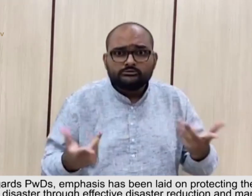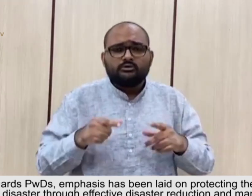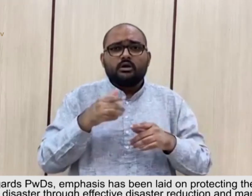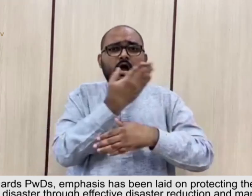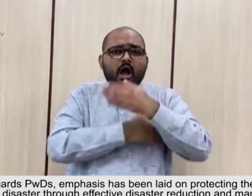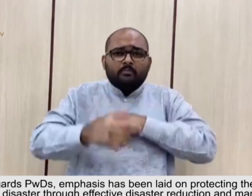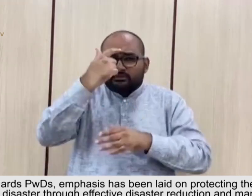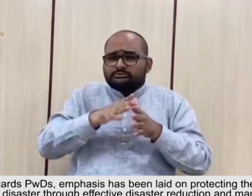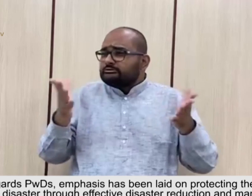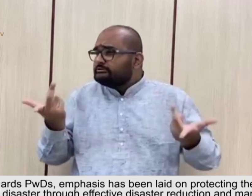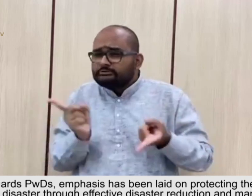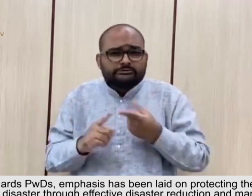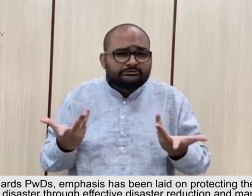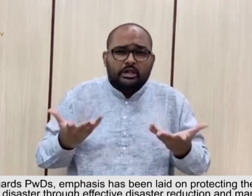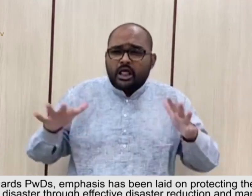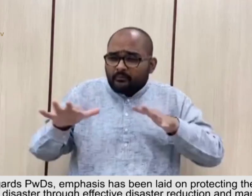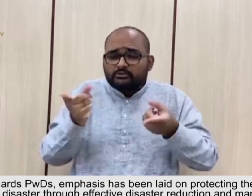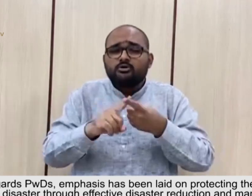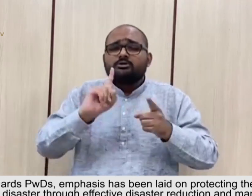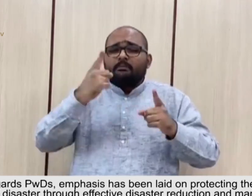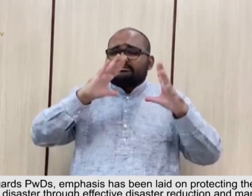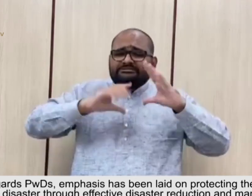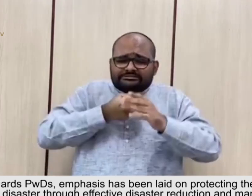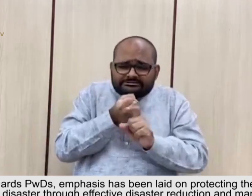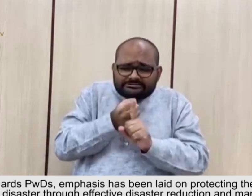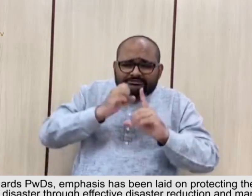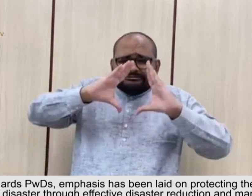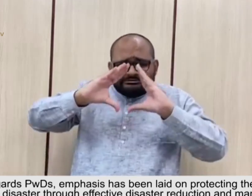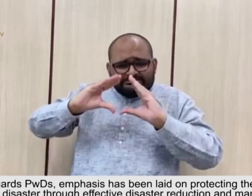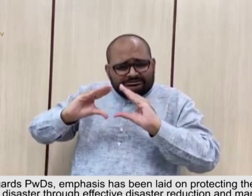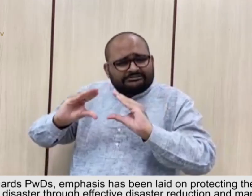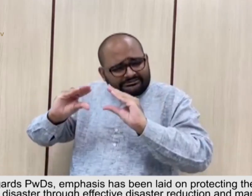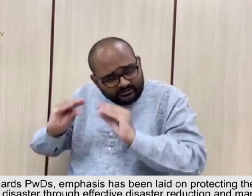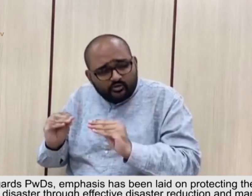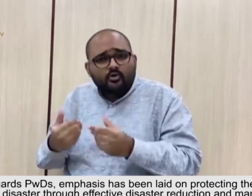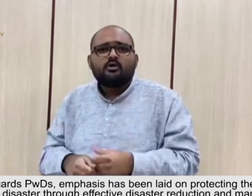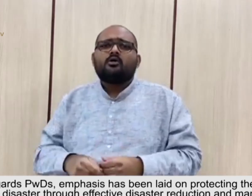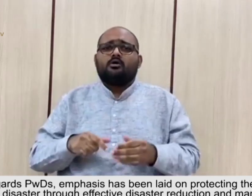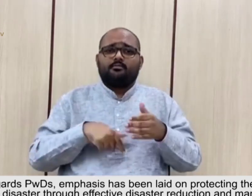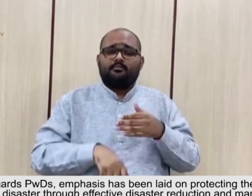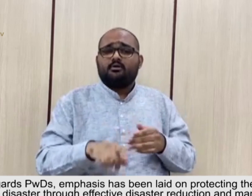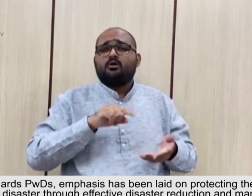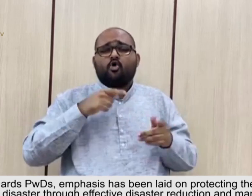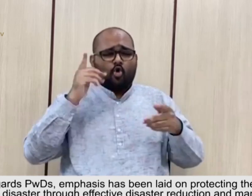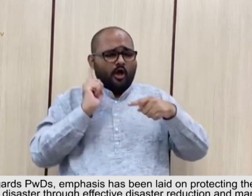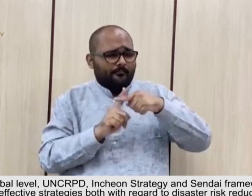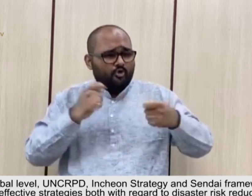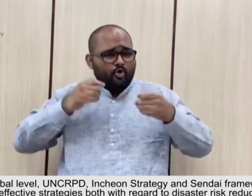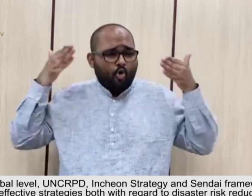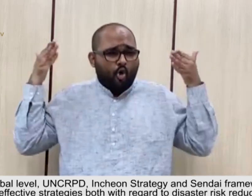impact of disaster through effective disaster reduction and management. At the global level, UNCRPD enjoined its strategy